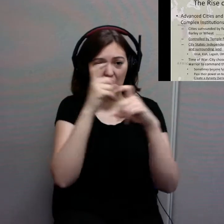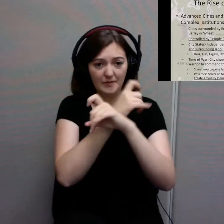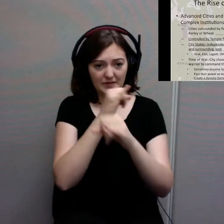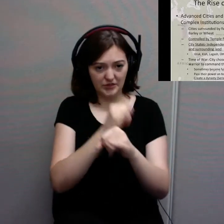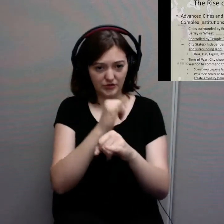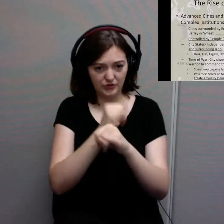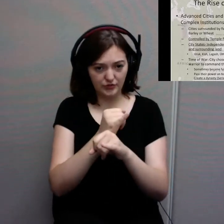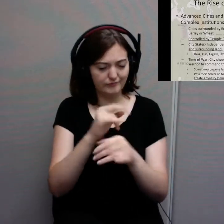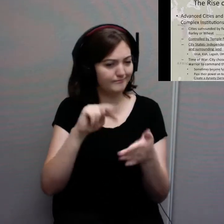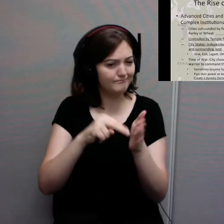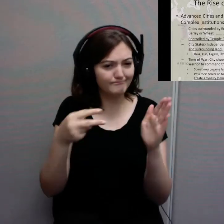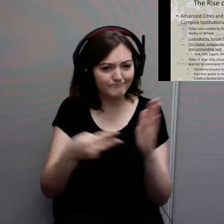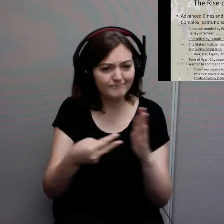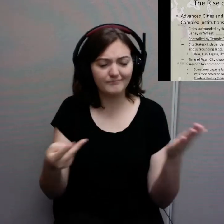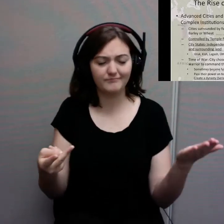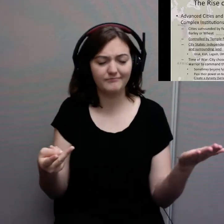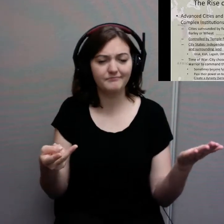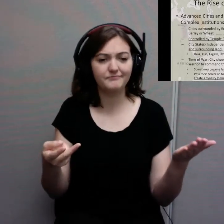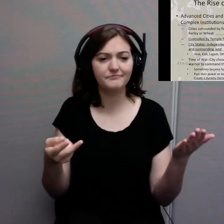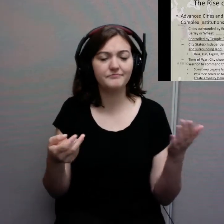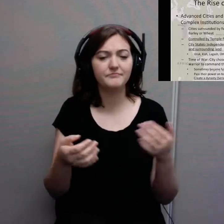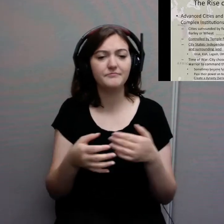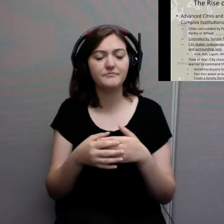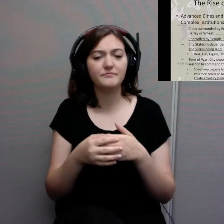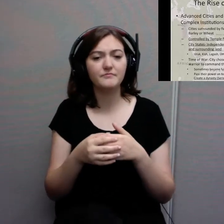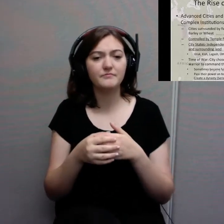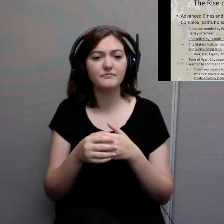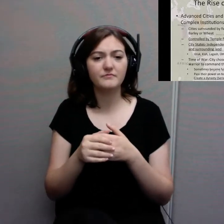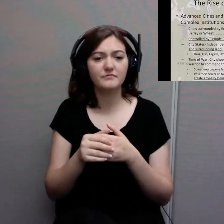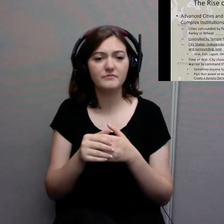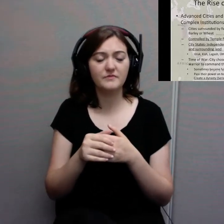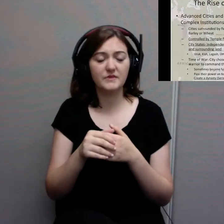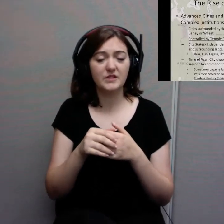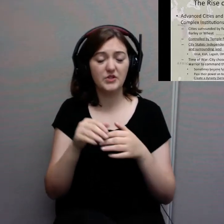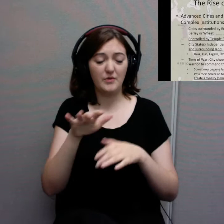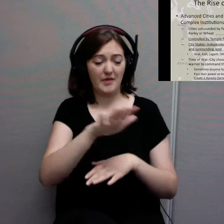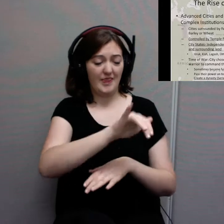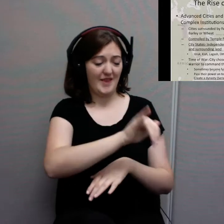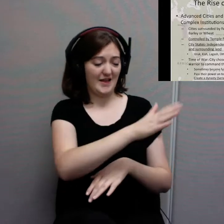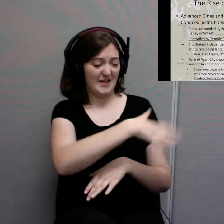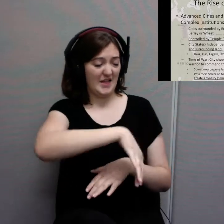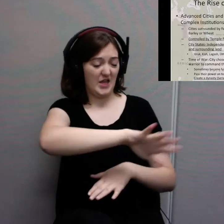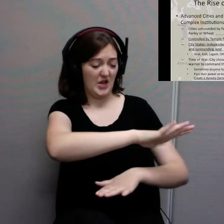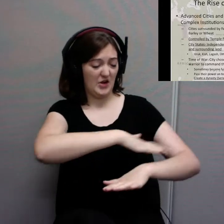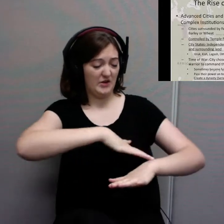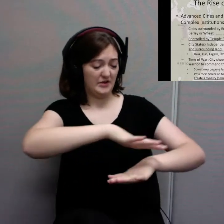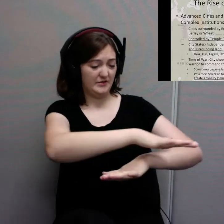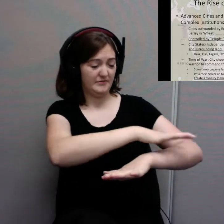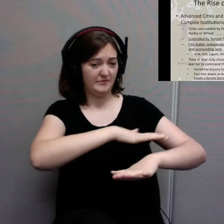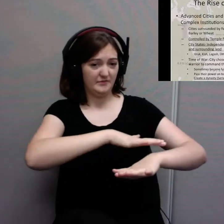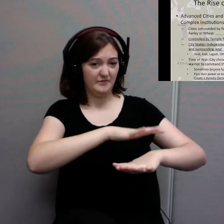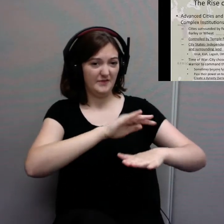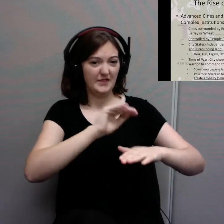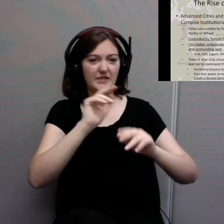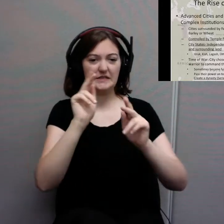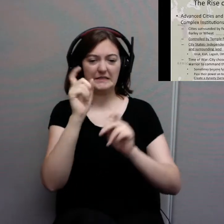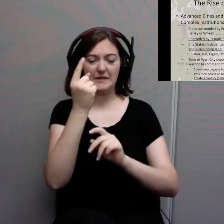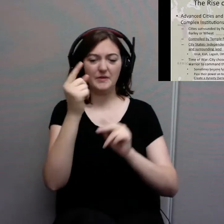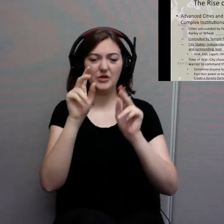Sumerian area is you're going to have city-states. And city-states are